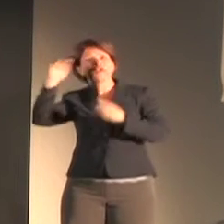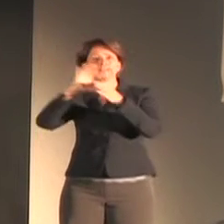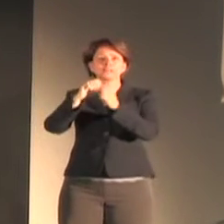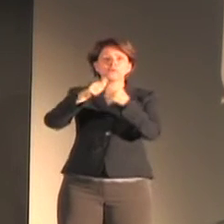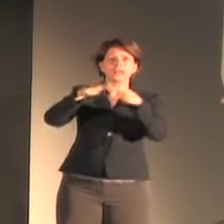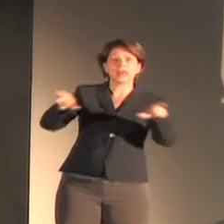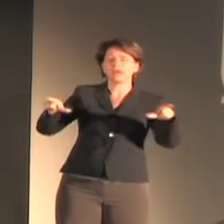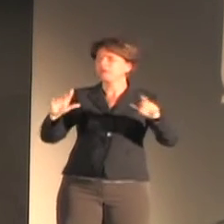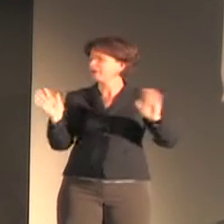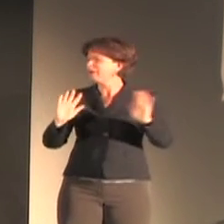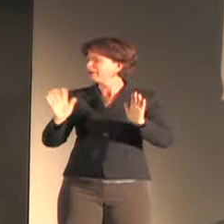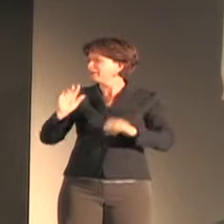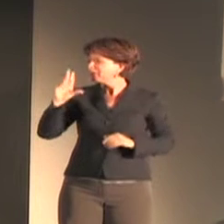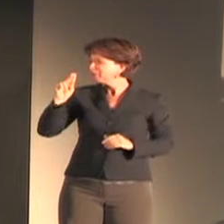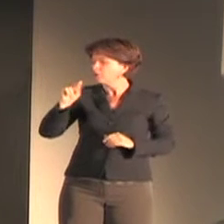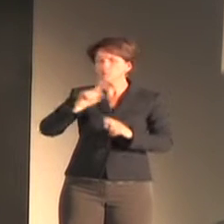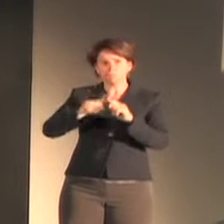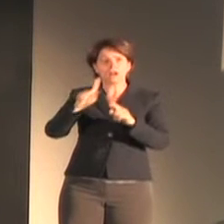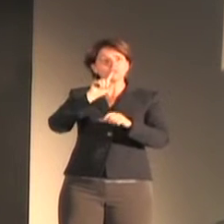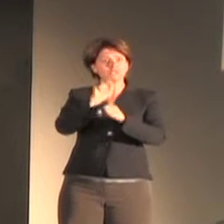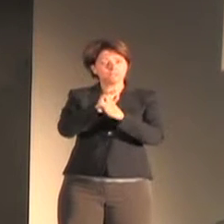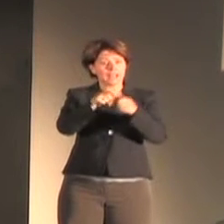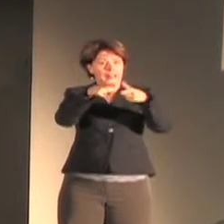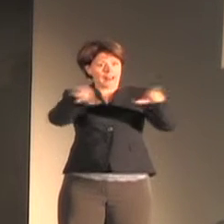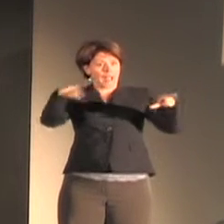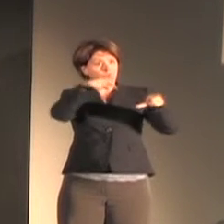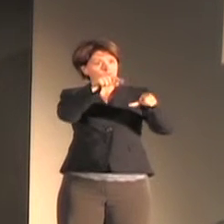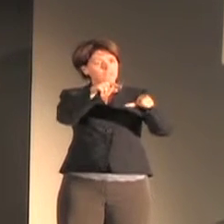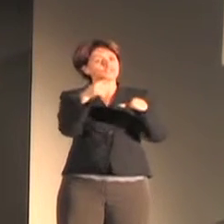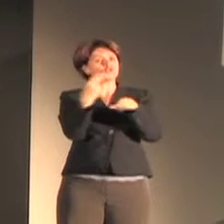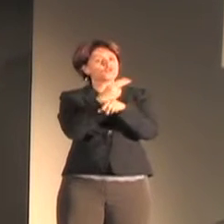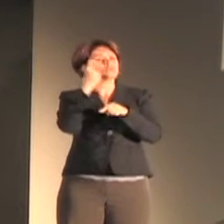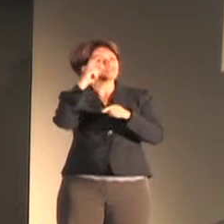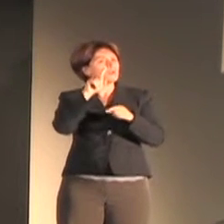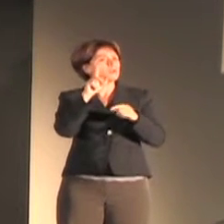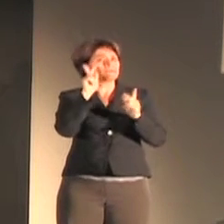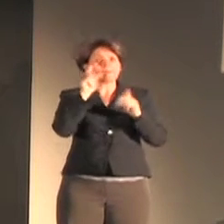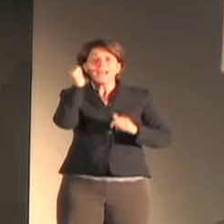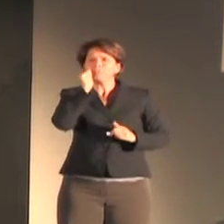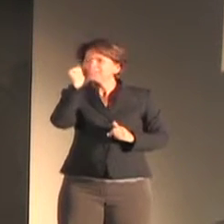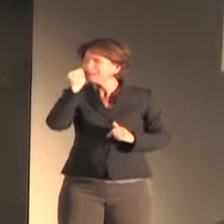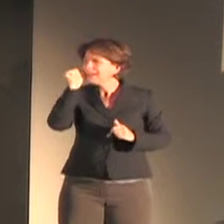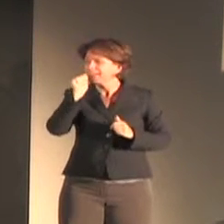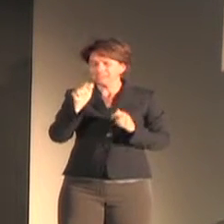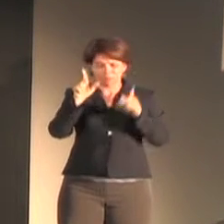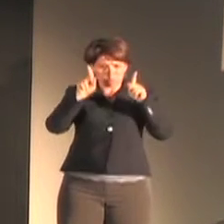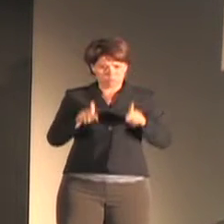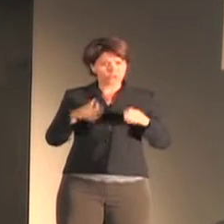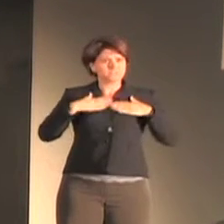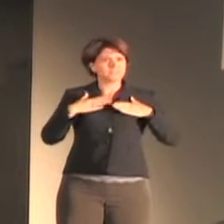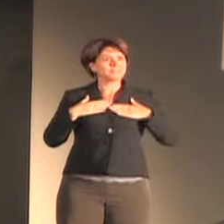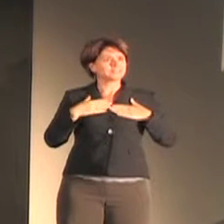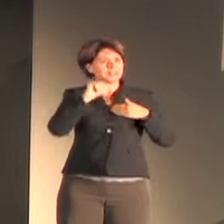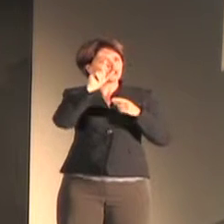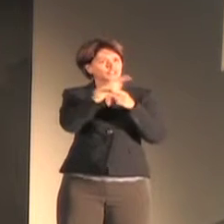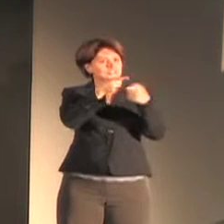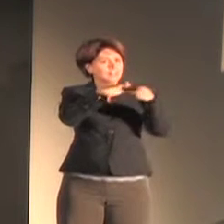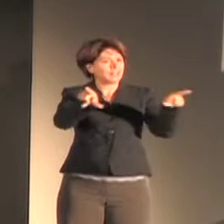shared and used by speakers in daily life. In Patton has argued that natural sign